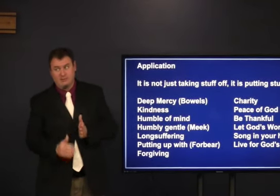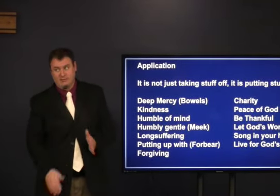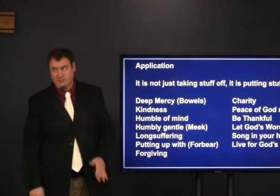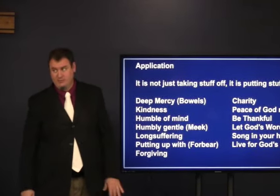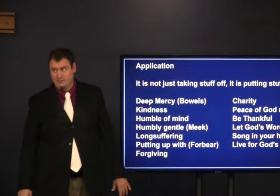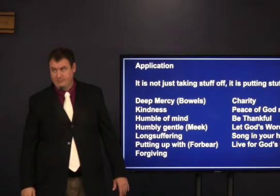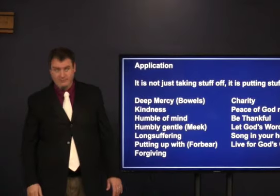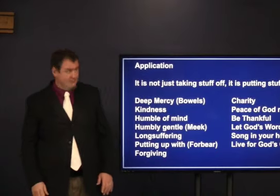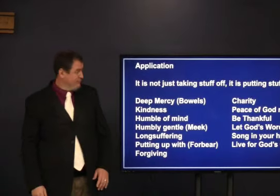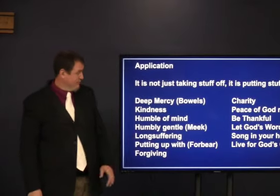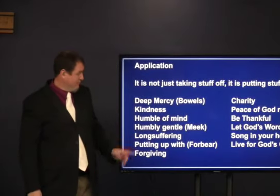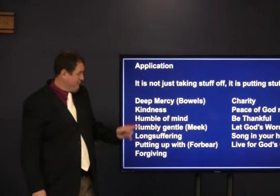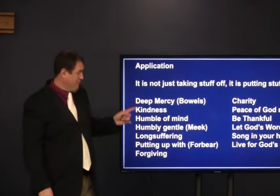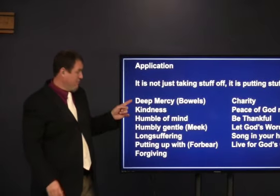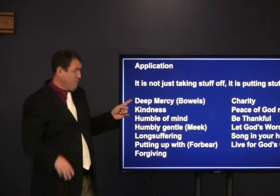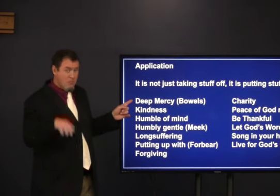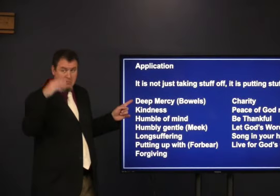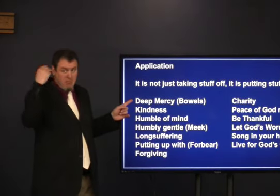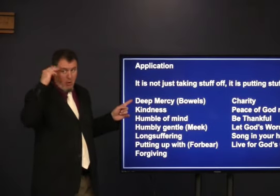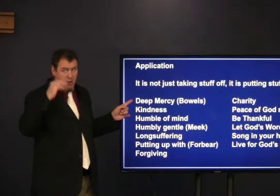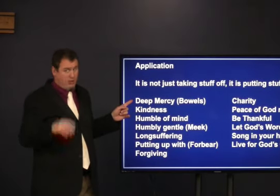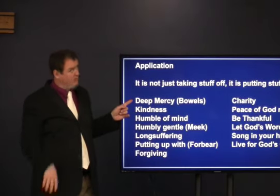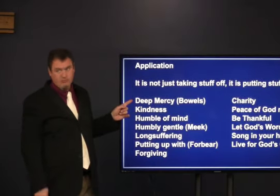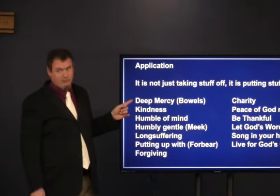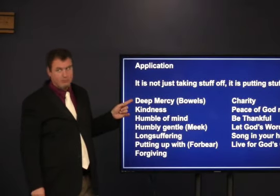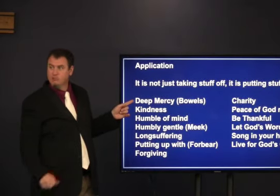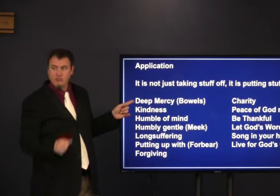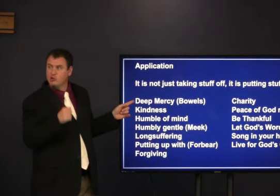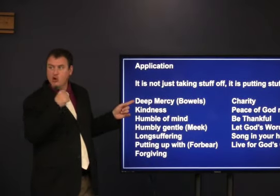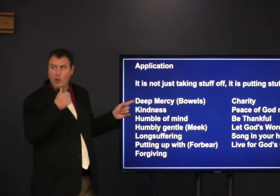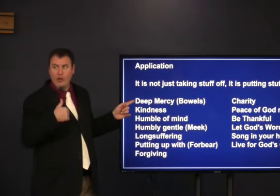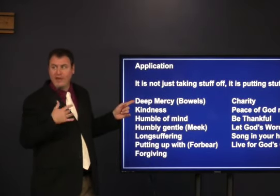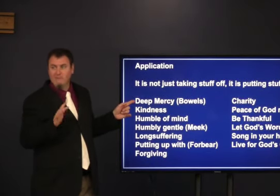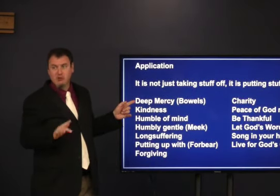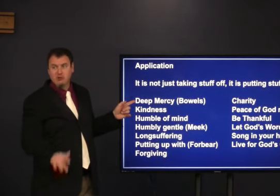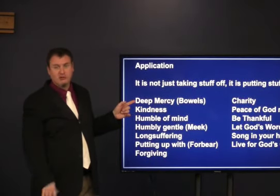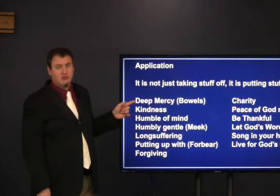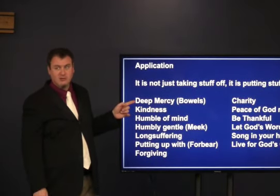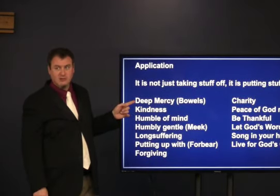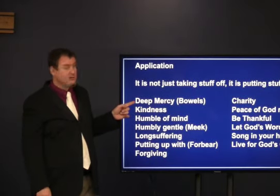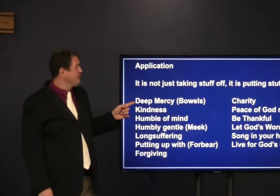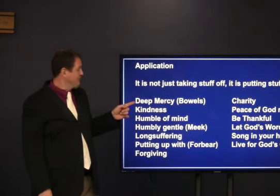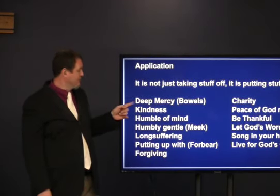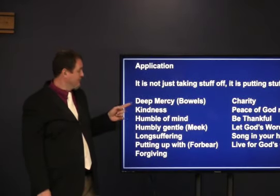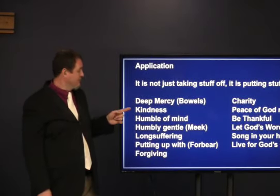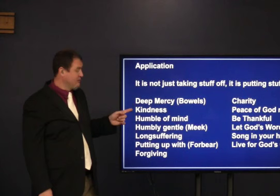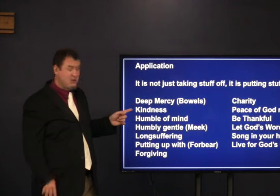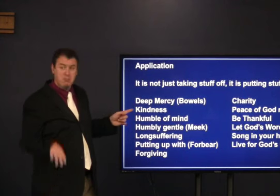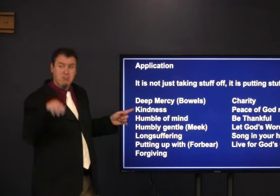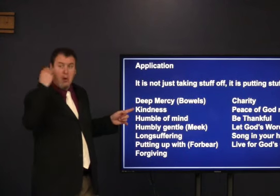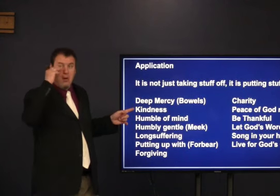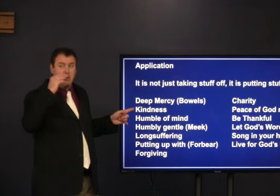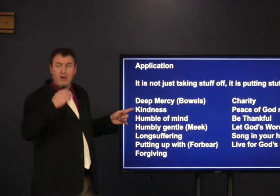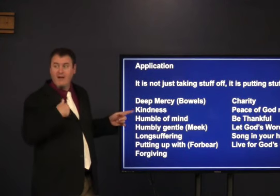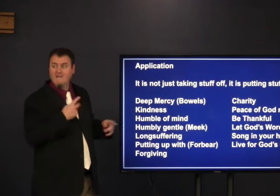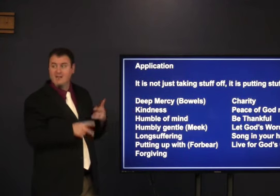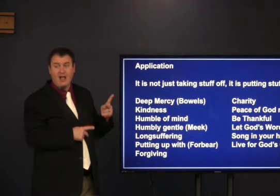quite often I don't do this I don't have mercy I don't have